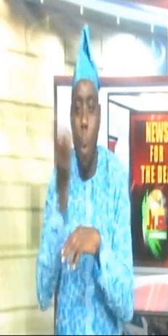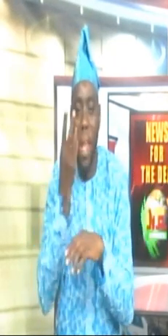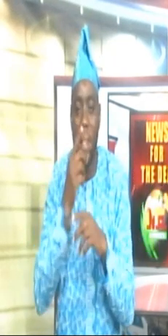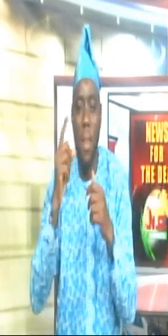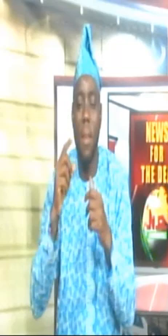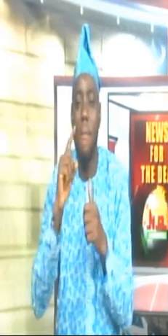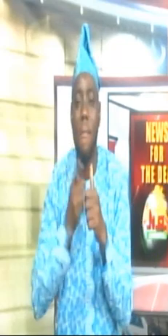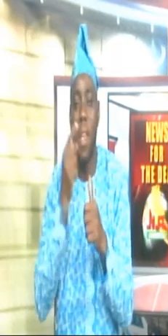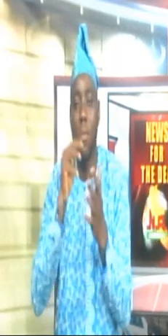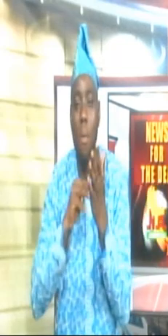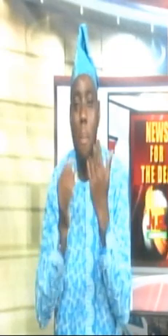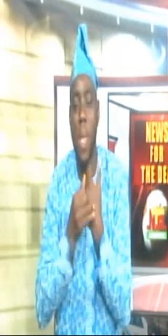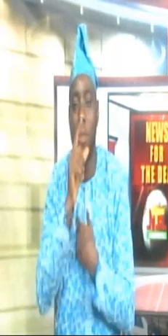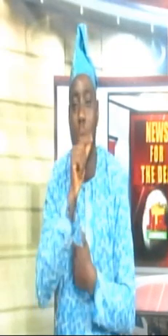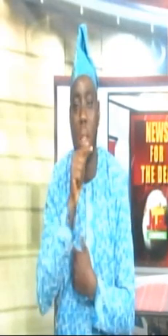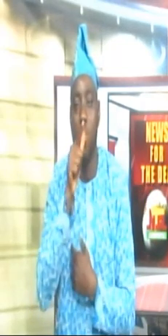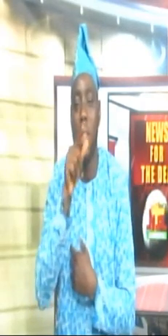1 May 2024.